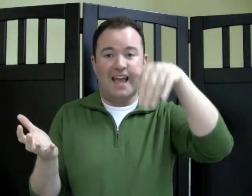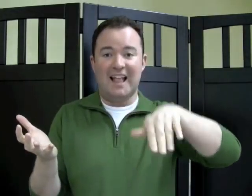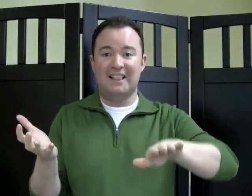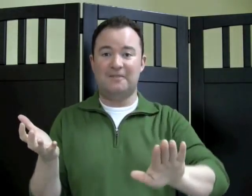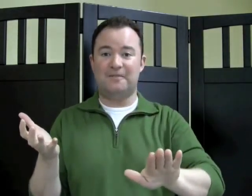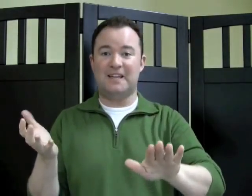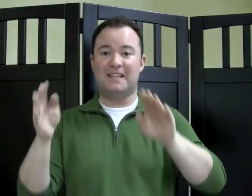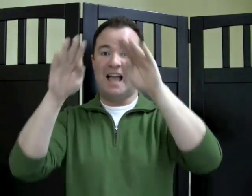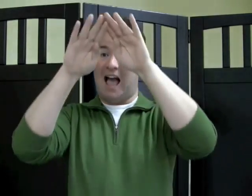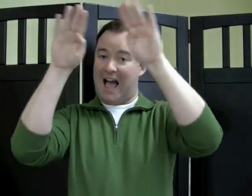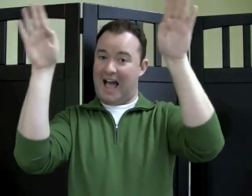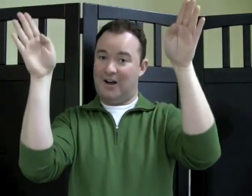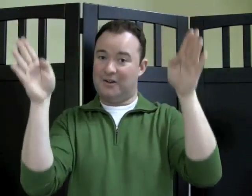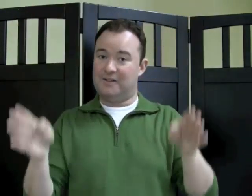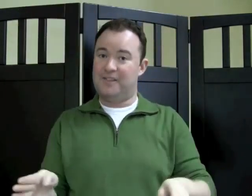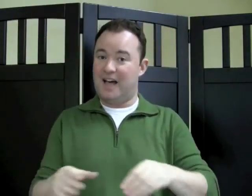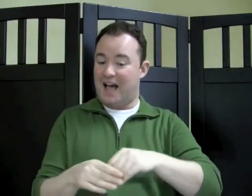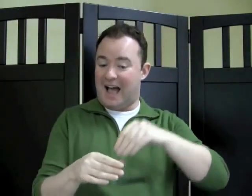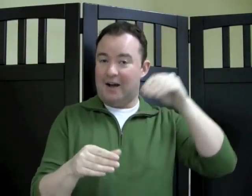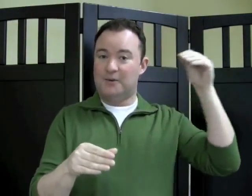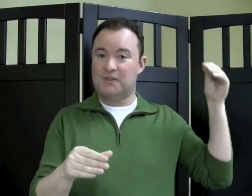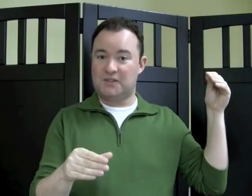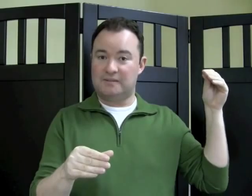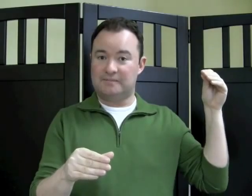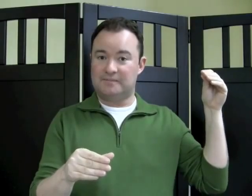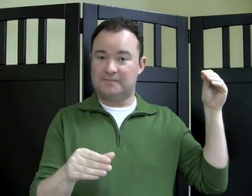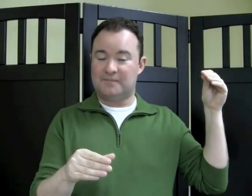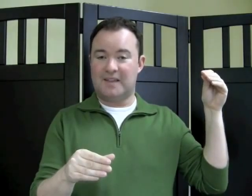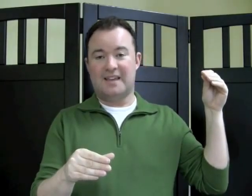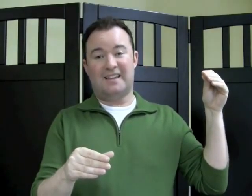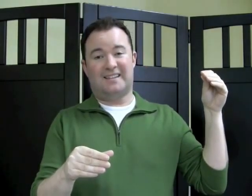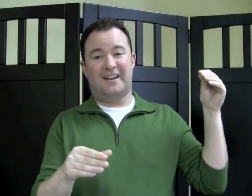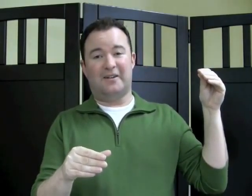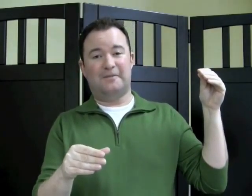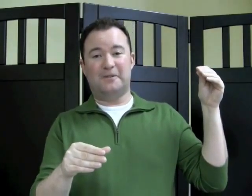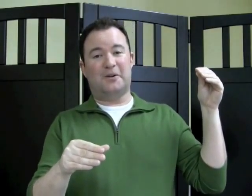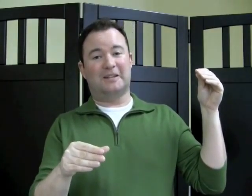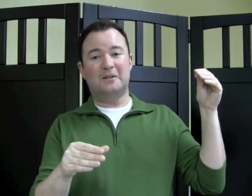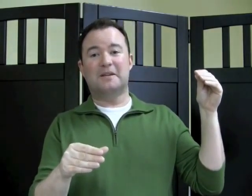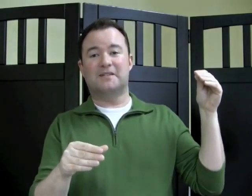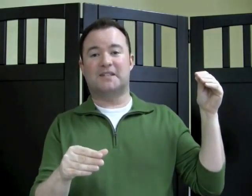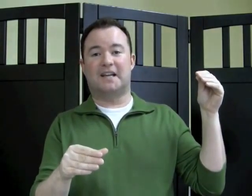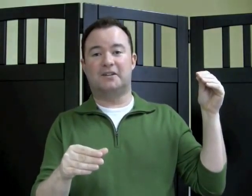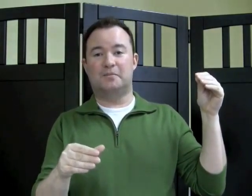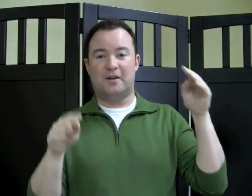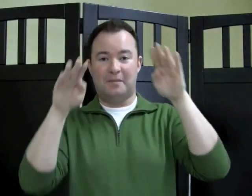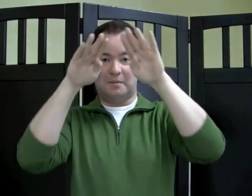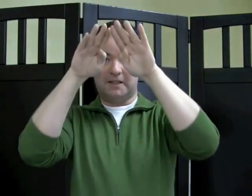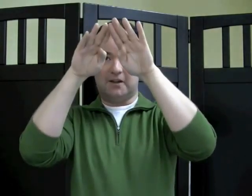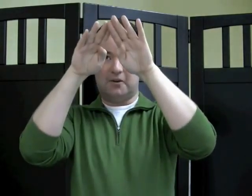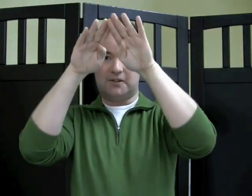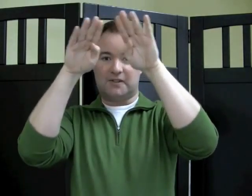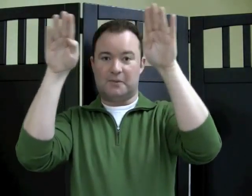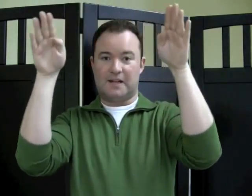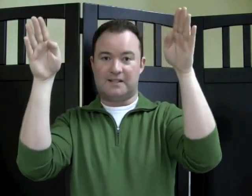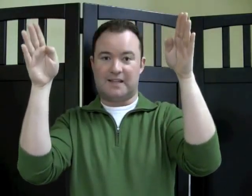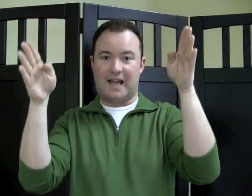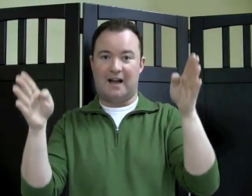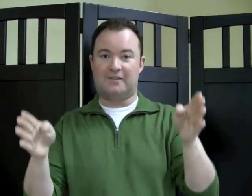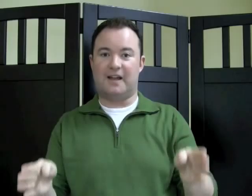elephant out of the house. Now, if you know a little bit of sign, you probably noticed that when I sang out of